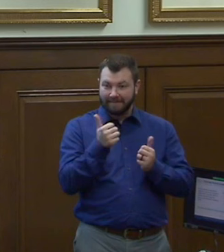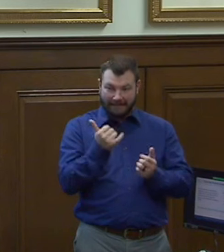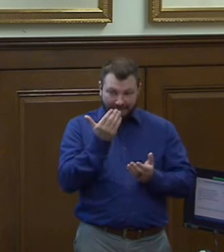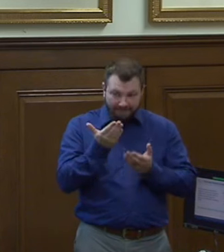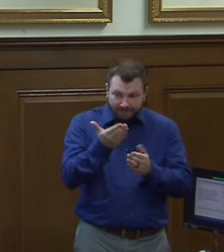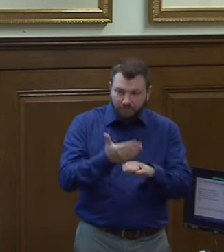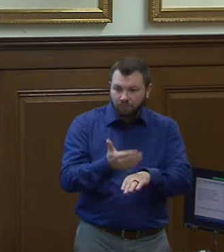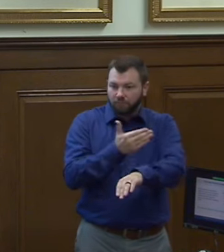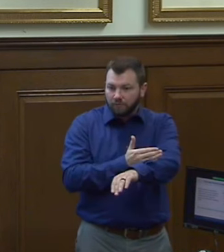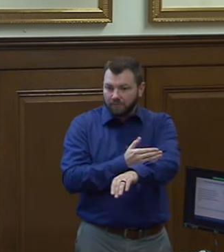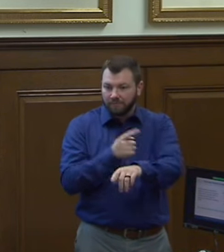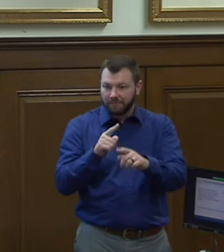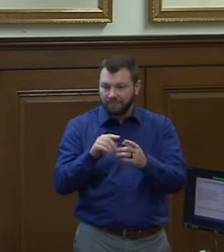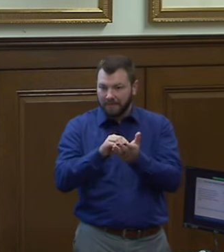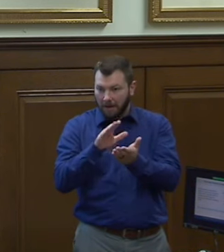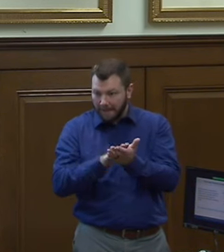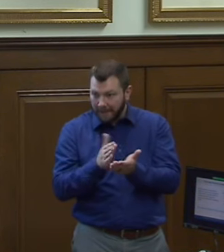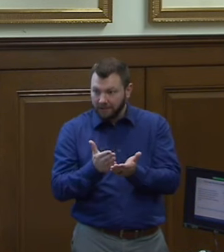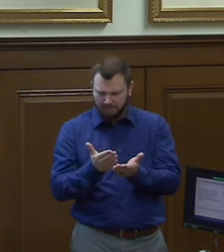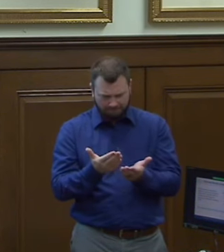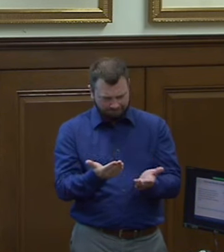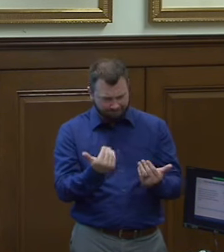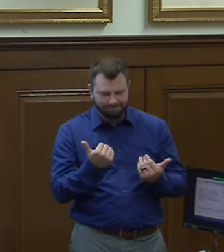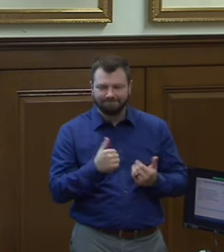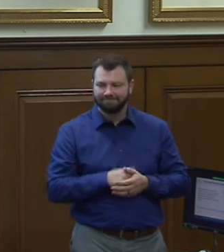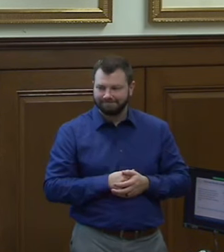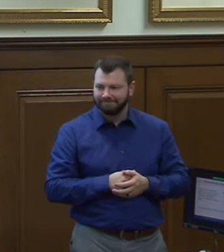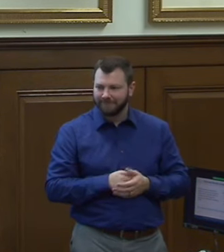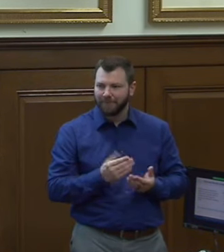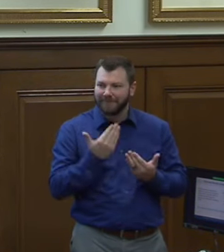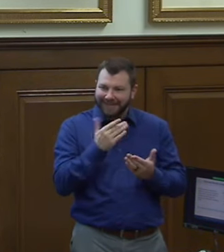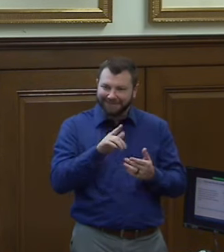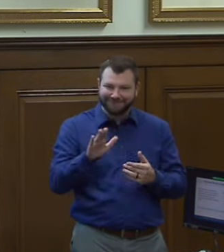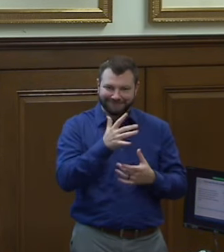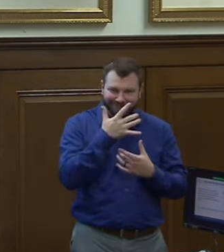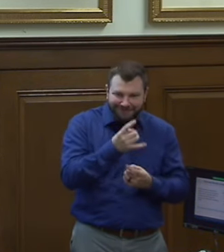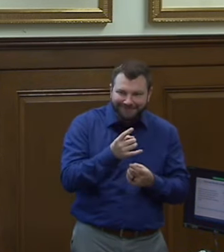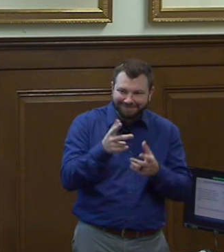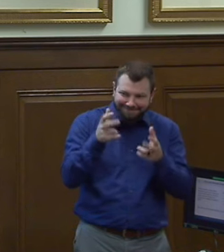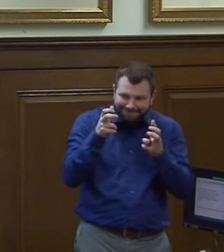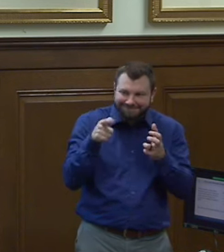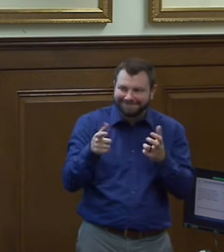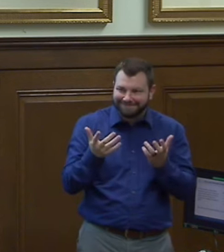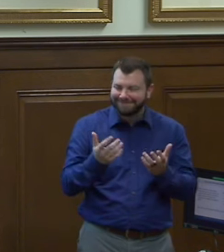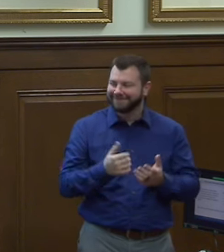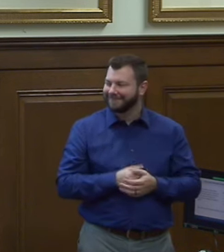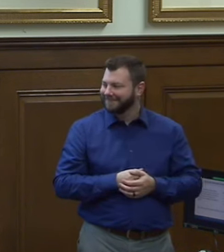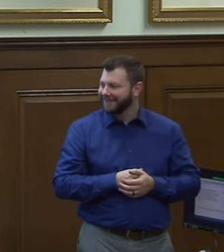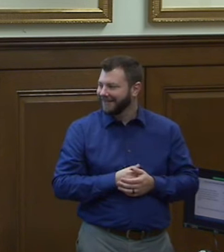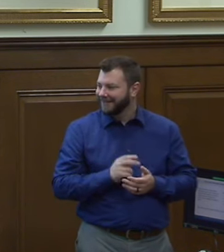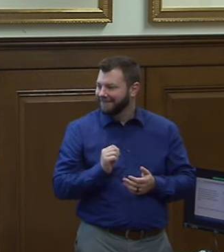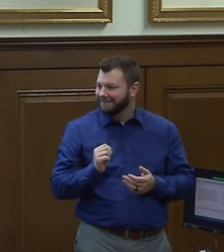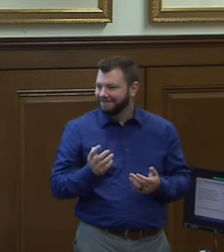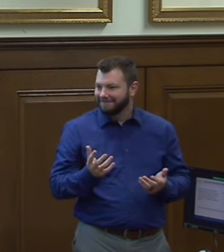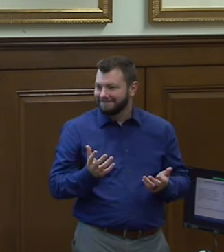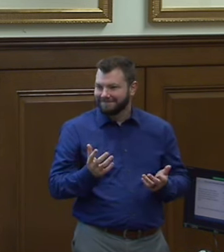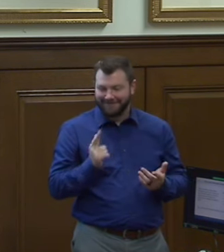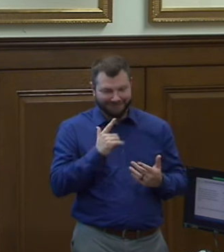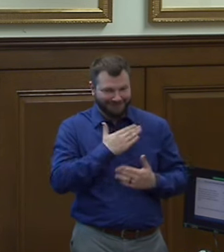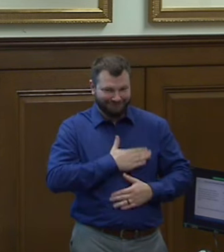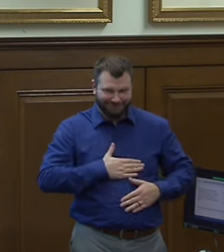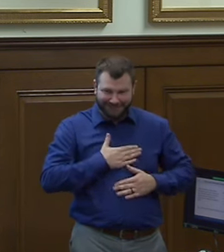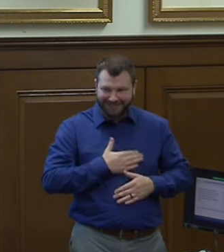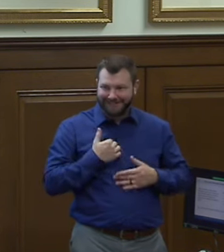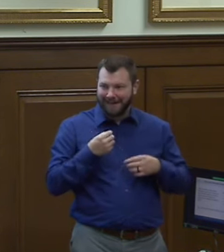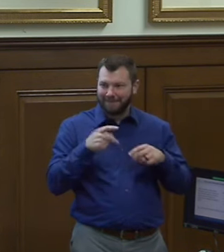documentation but thank you all for your interest in this um i i greatly appreciate